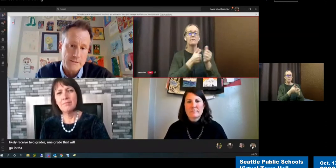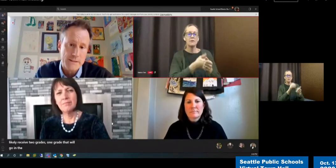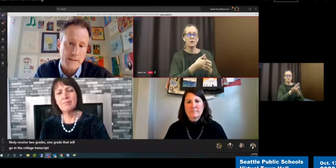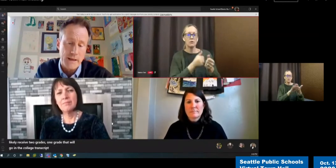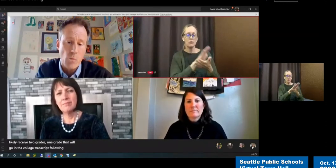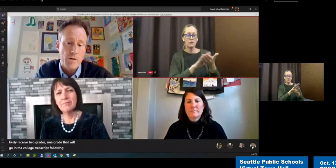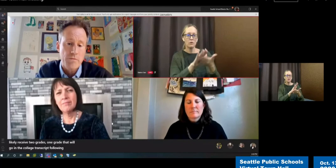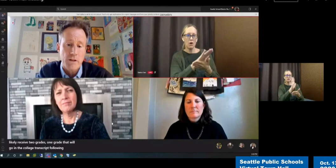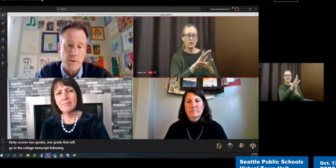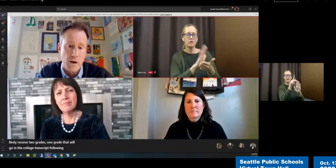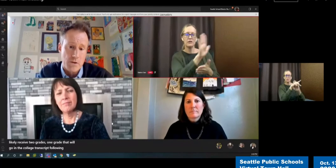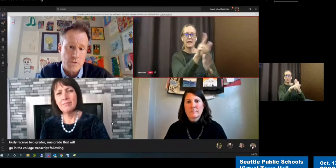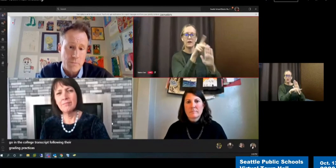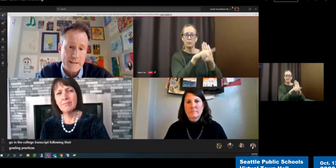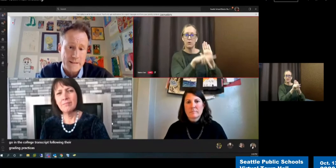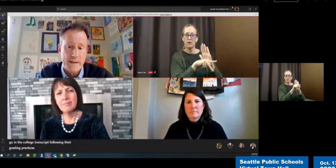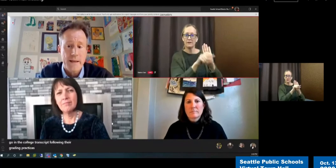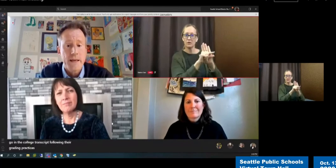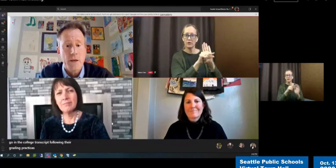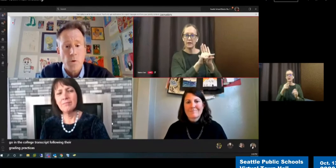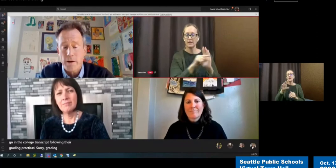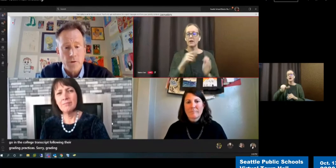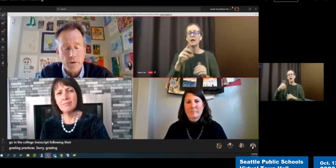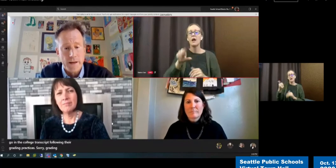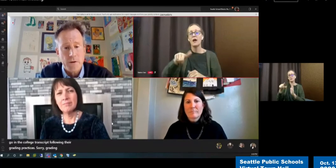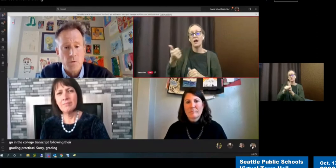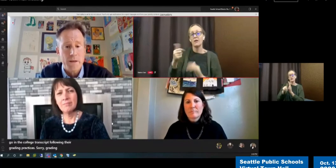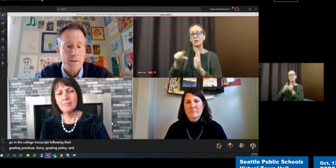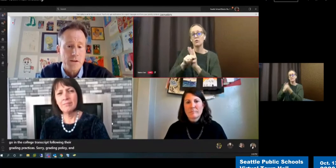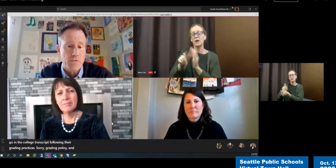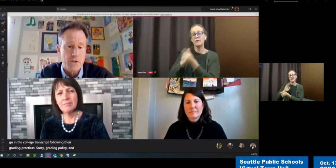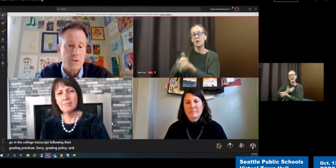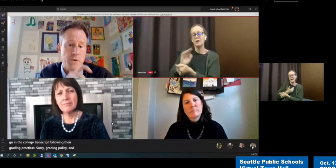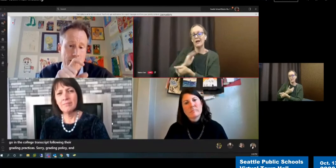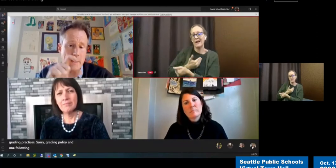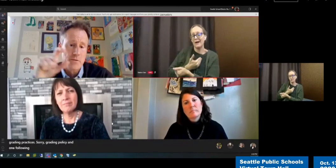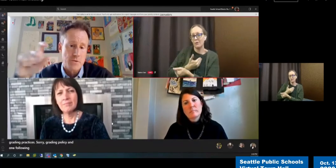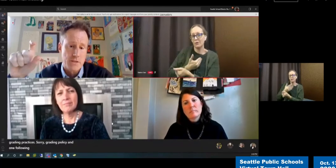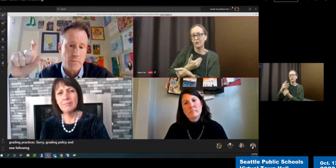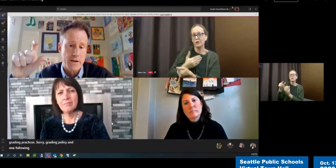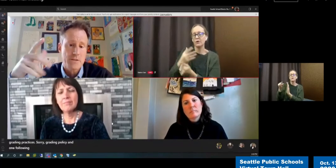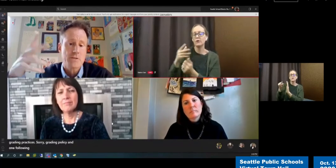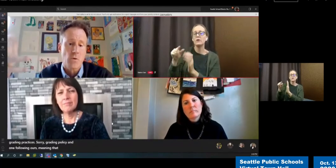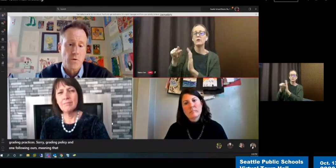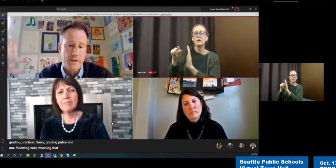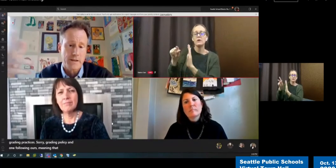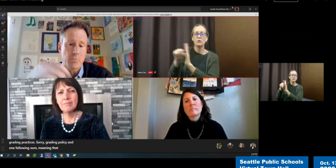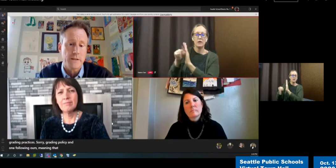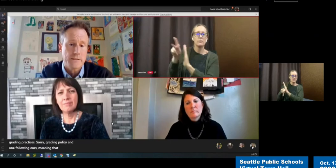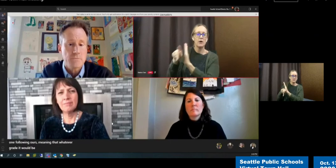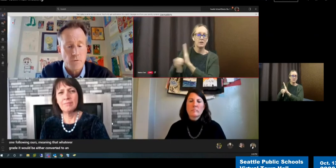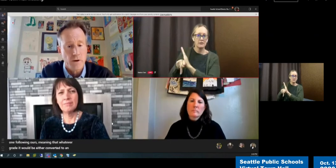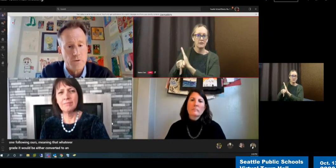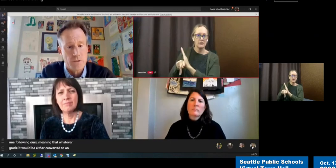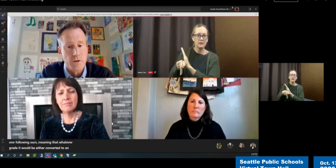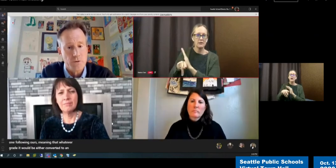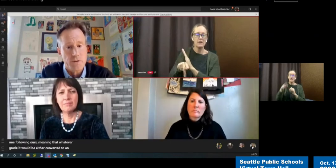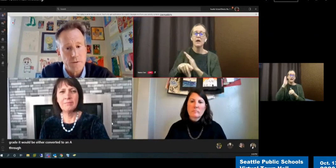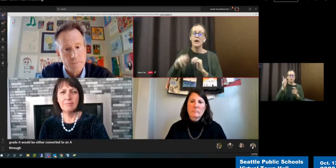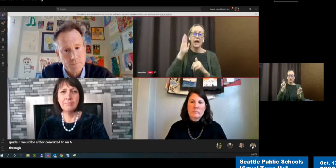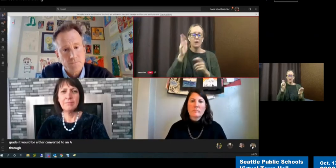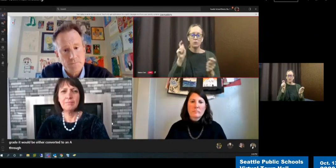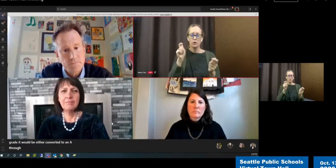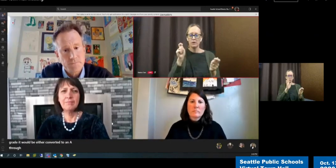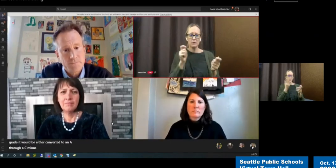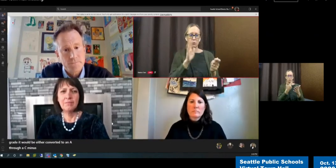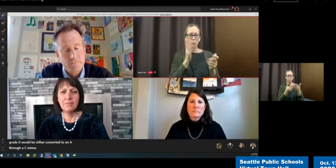policy and one following ours, meaning that whatever grade would be either converted to an A through a C minus or an incomplete before it goes on our transcript.